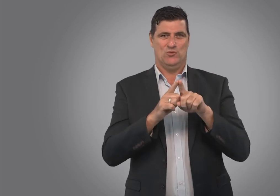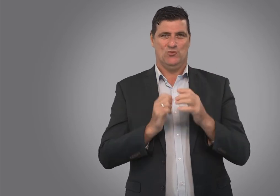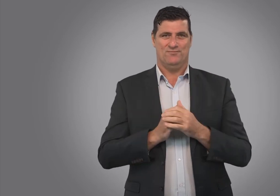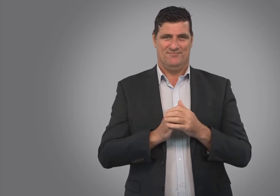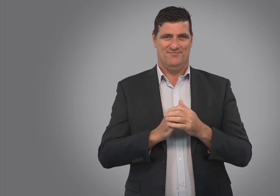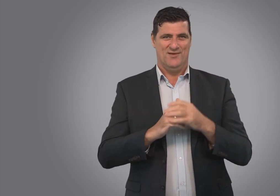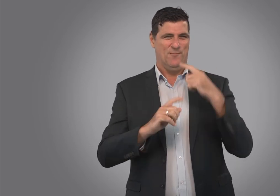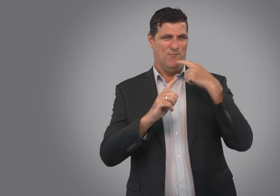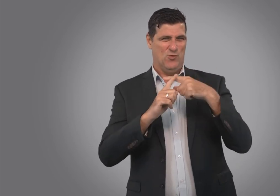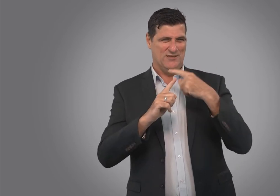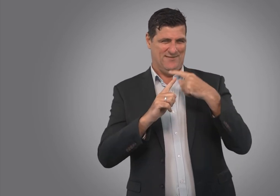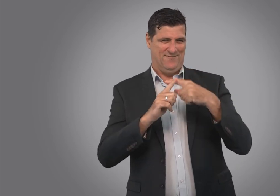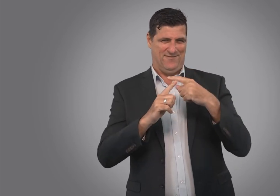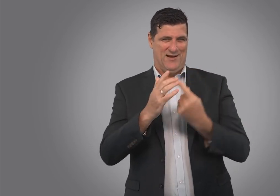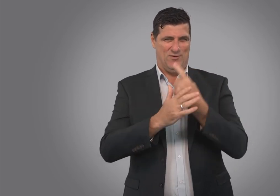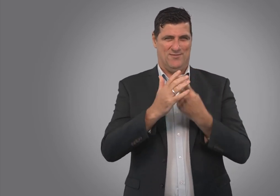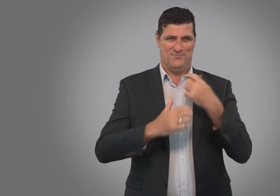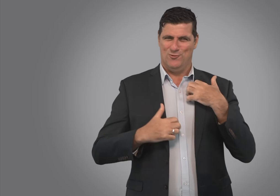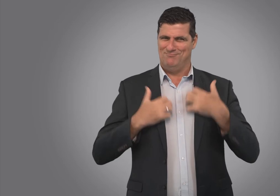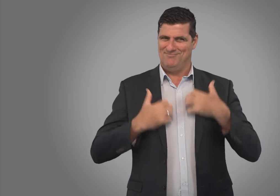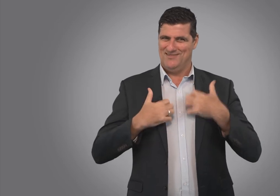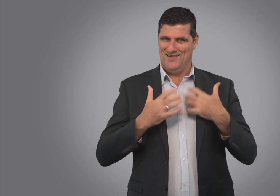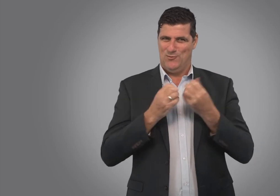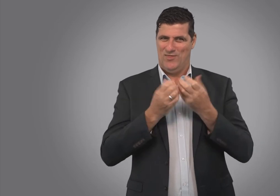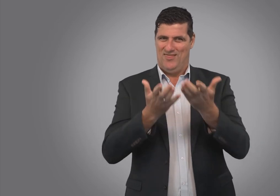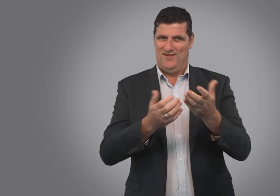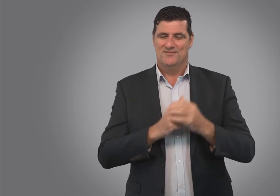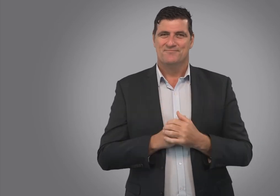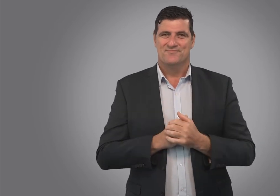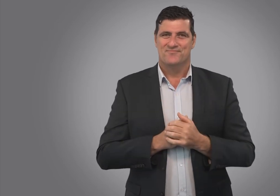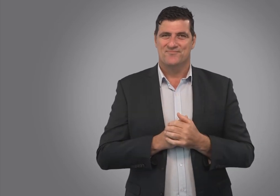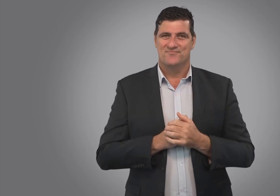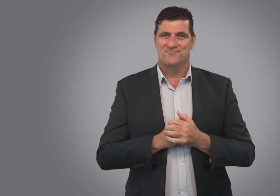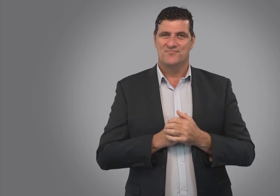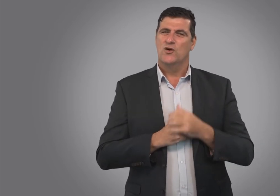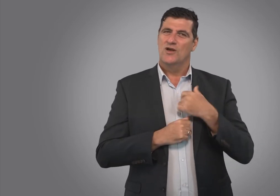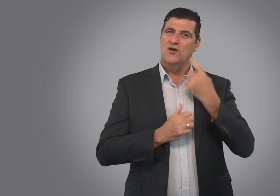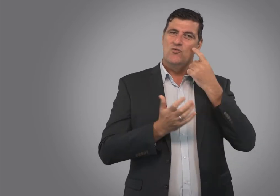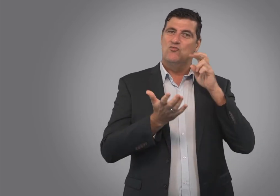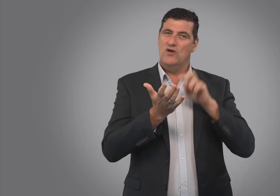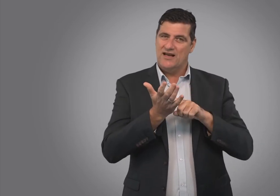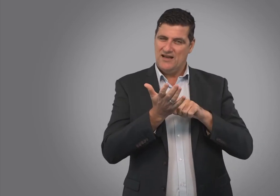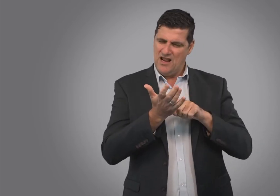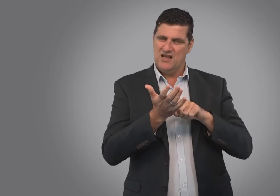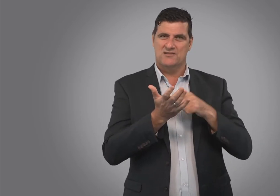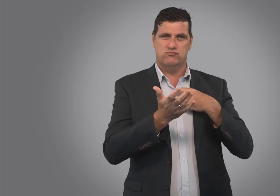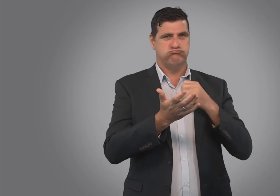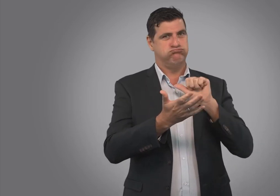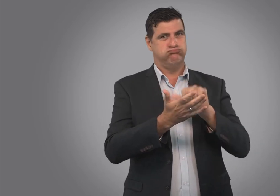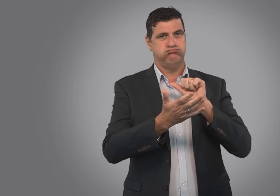It's a really positive outcome that we're very excited about. We want to recognise the history and